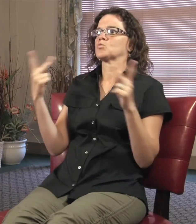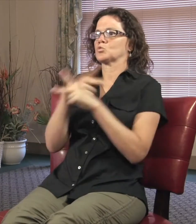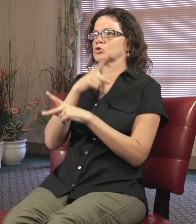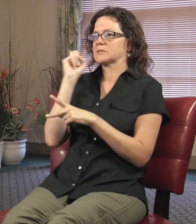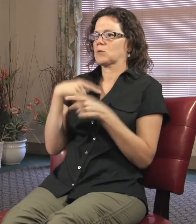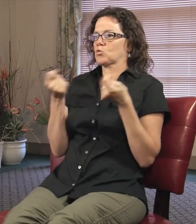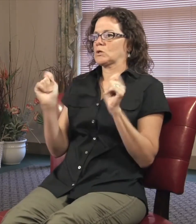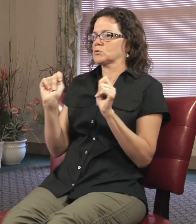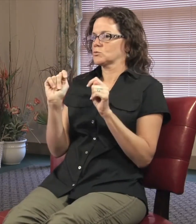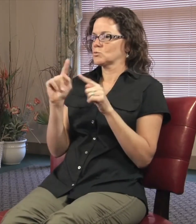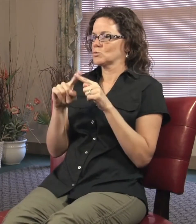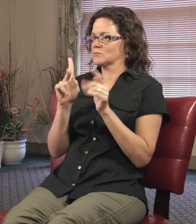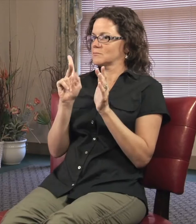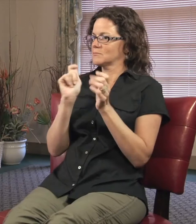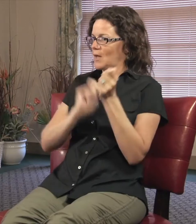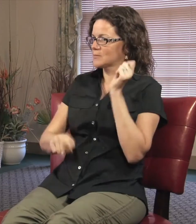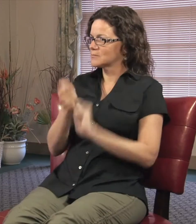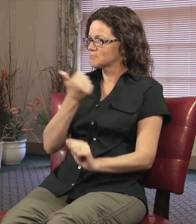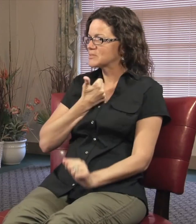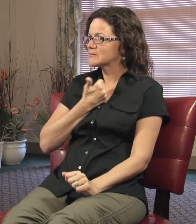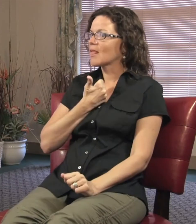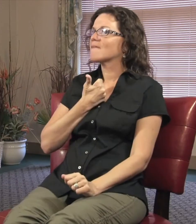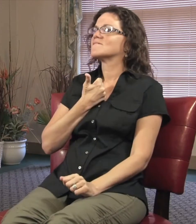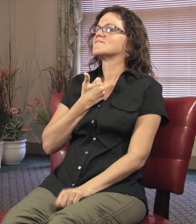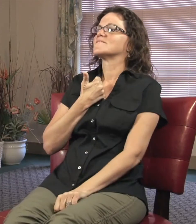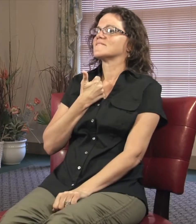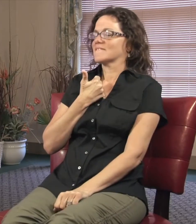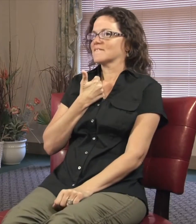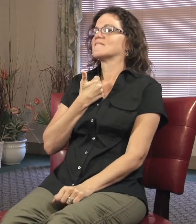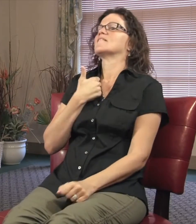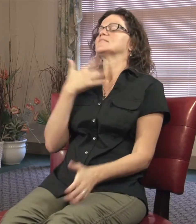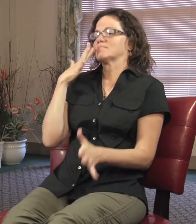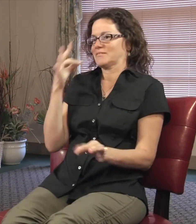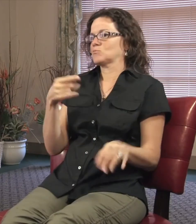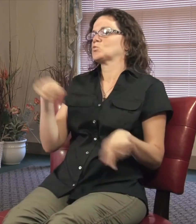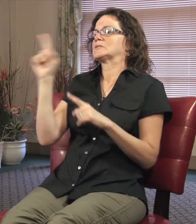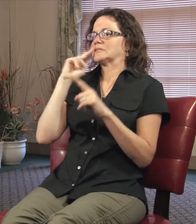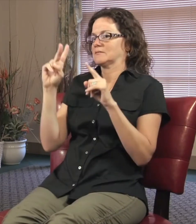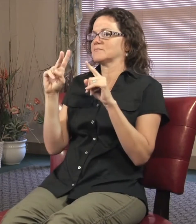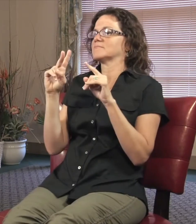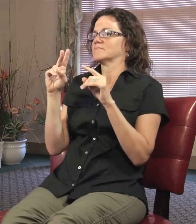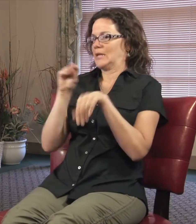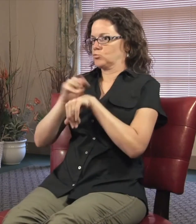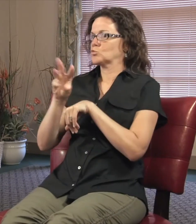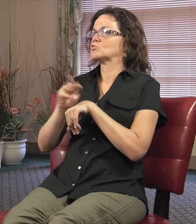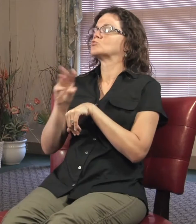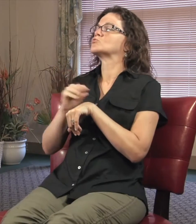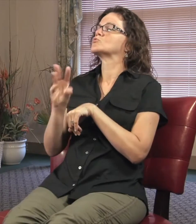And at the time, everything became worse. I started to cut myself. I was thinking of hurting myself. I went